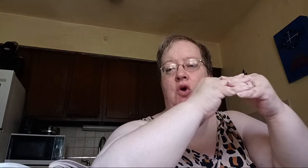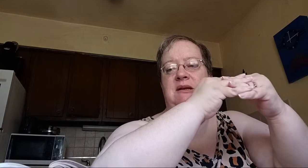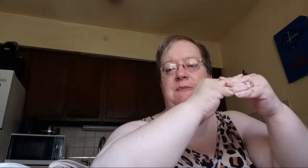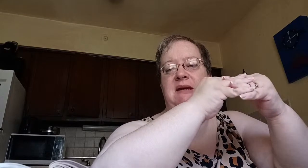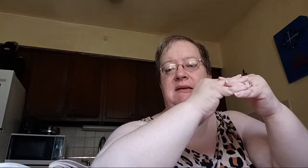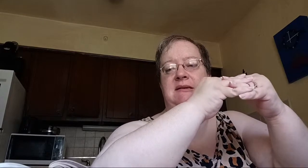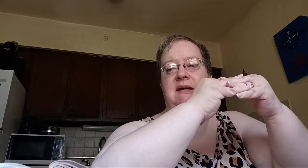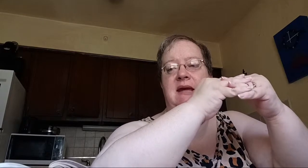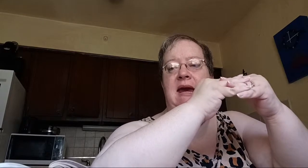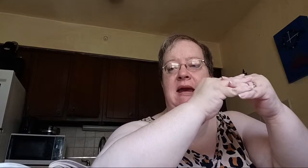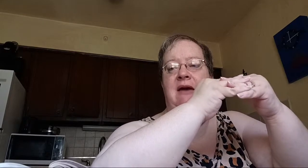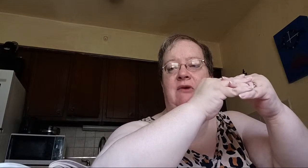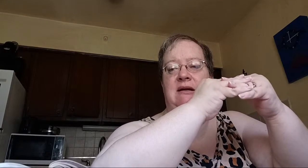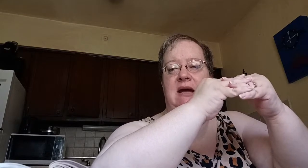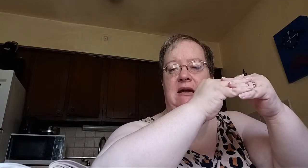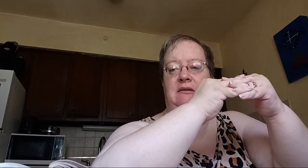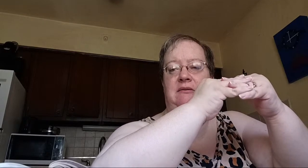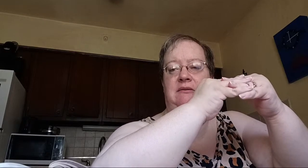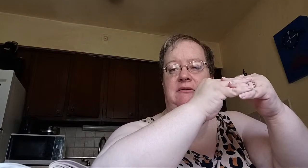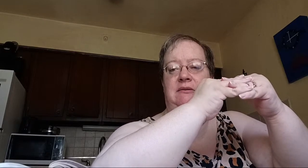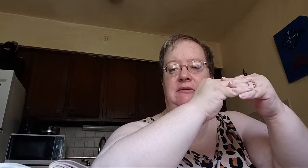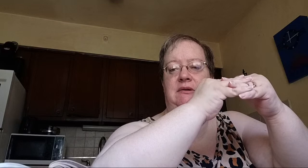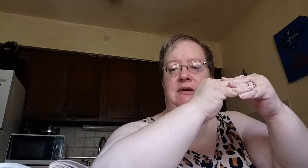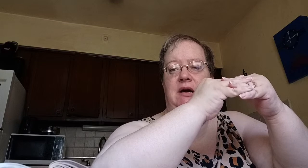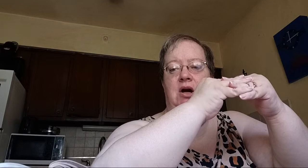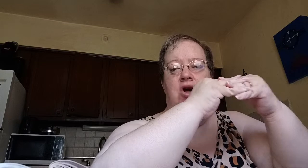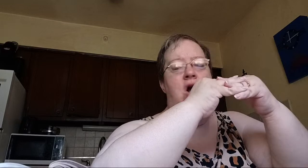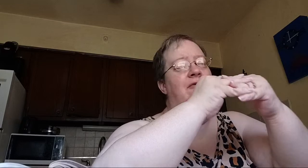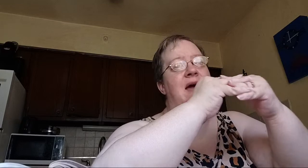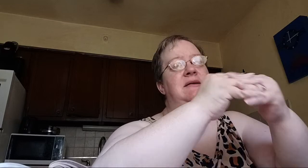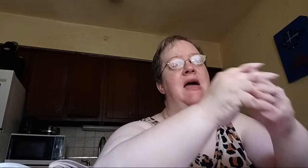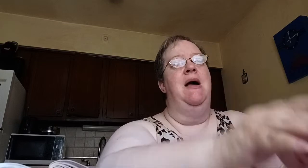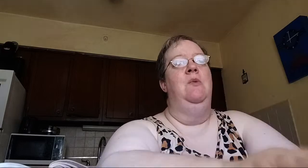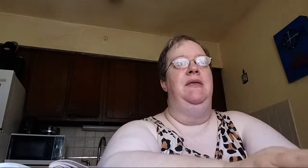spaces today and every day. Carve that time out with him.